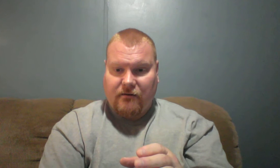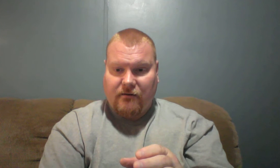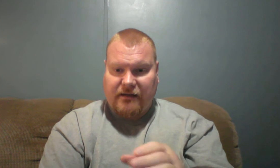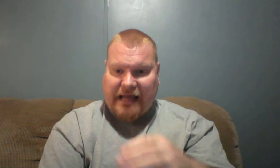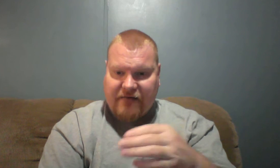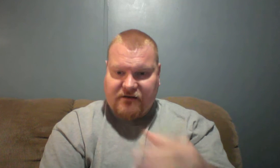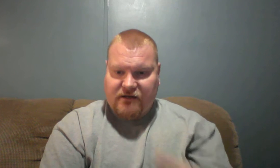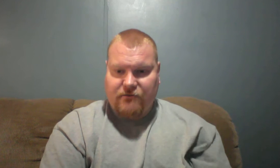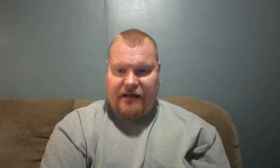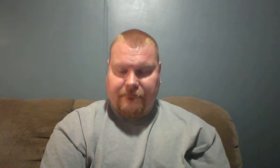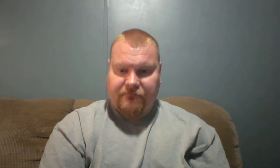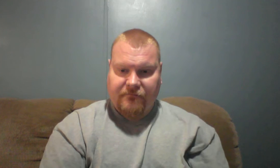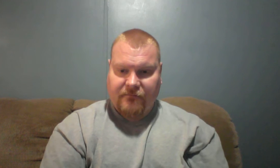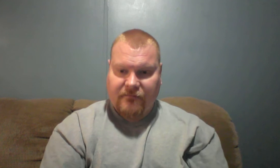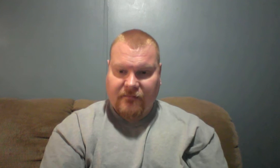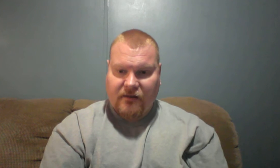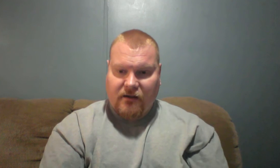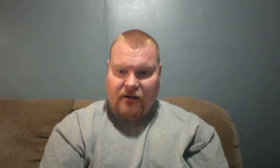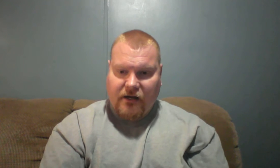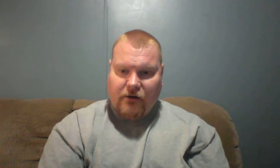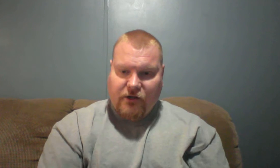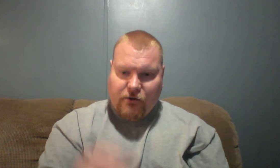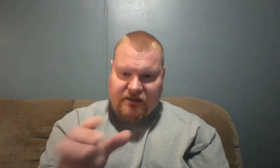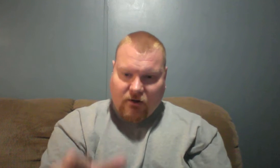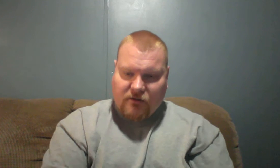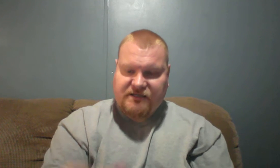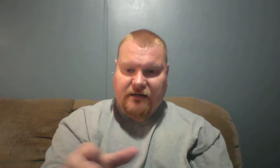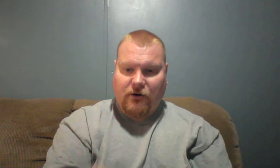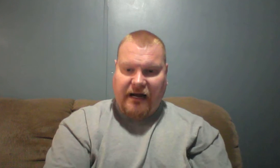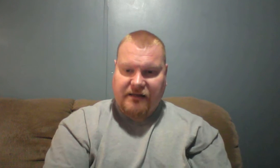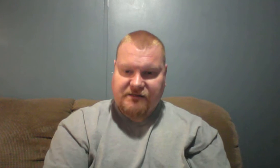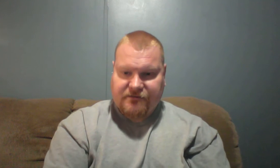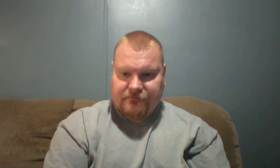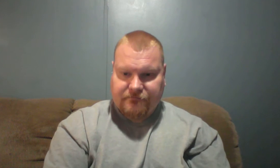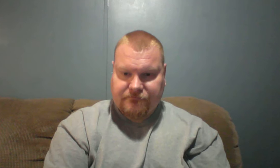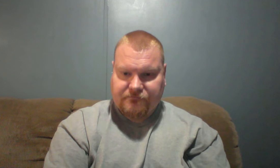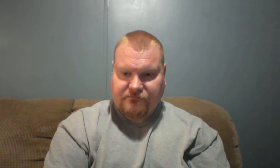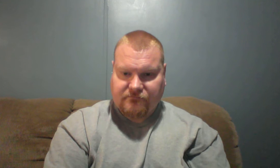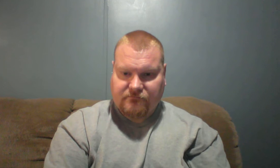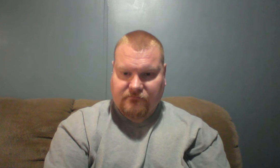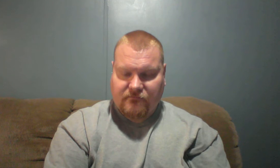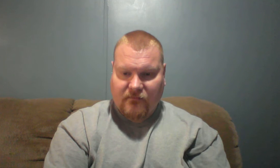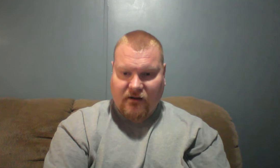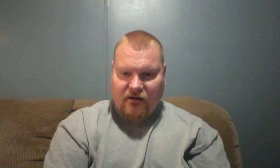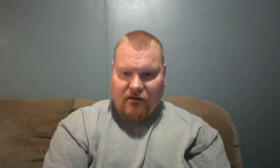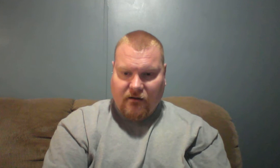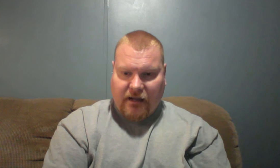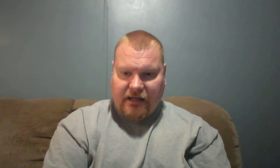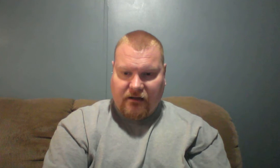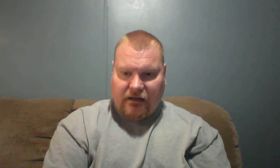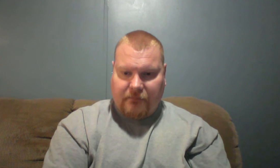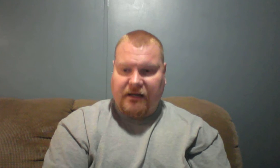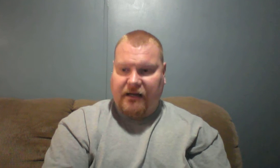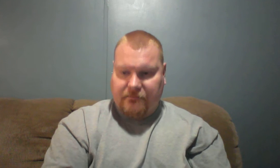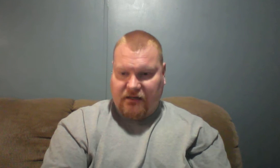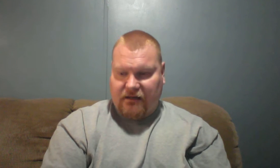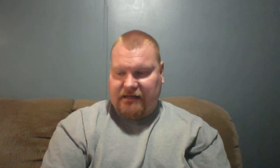in having to do that. You know, you adults in Christ, and a lot of times,